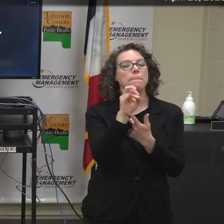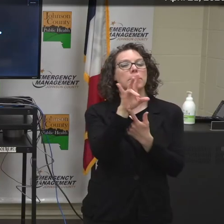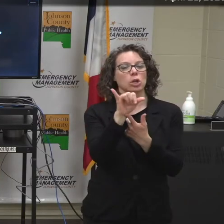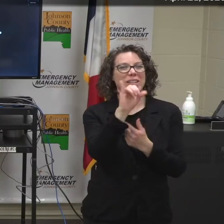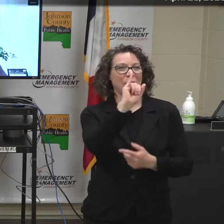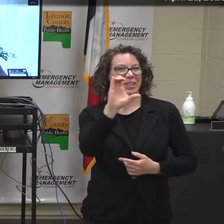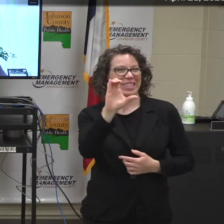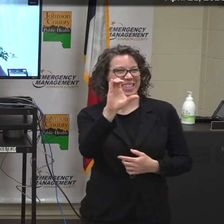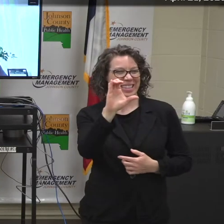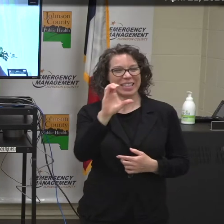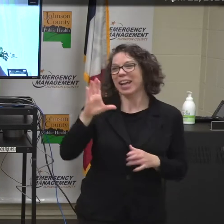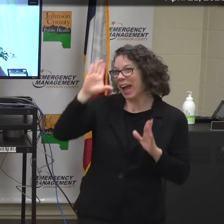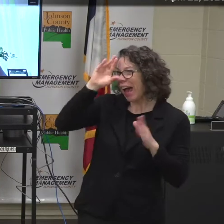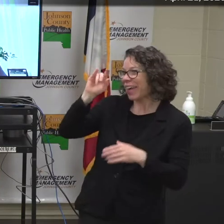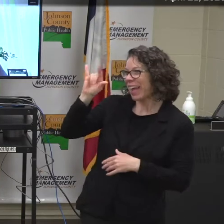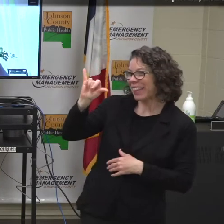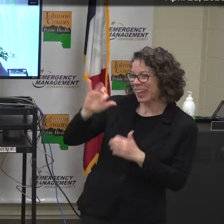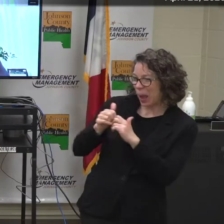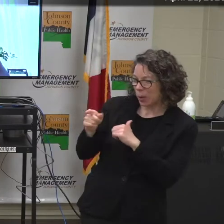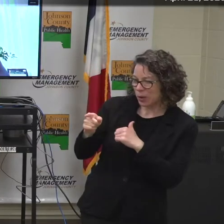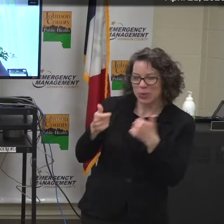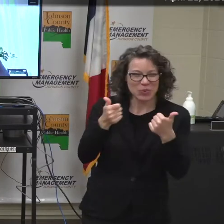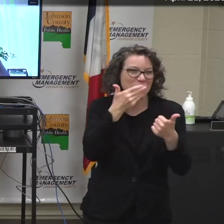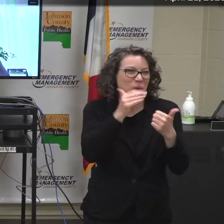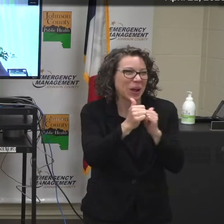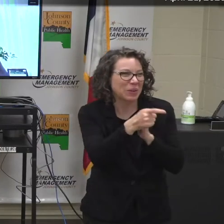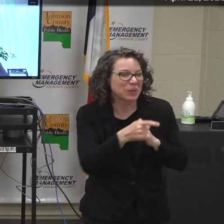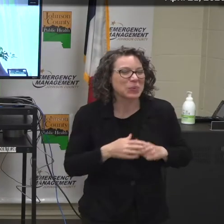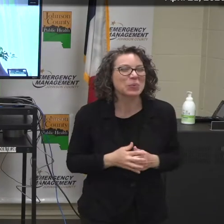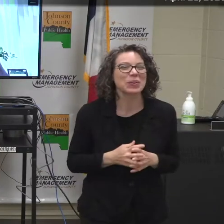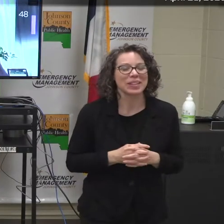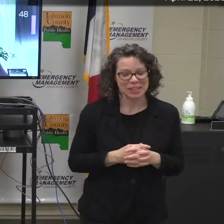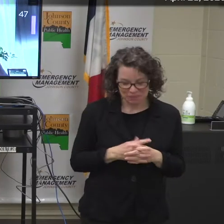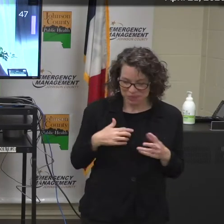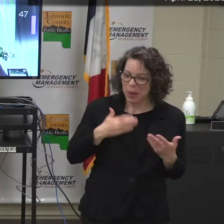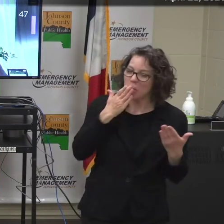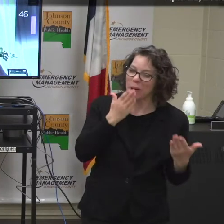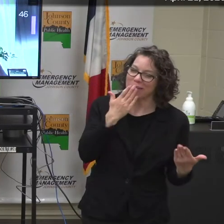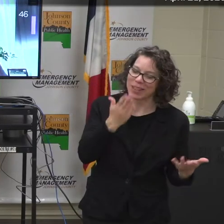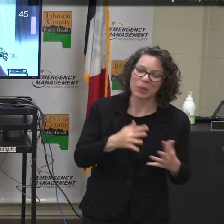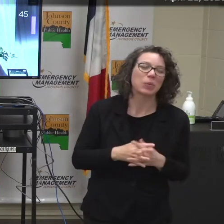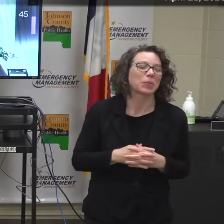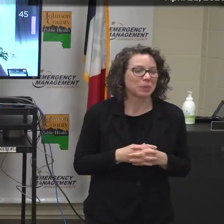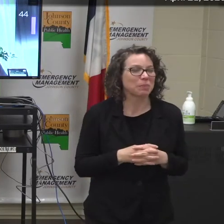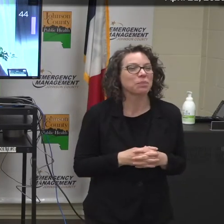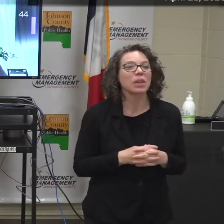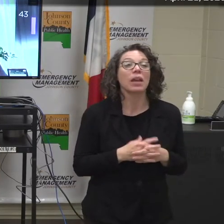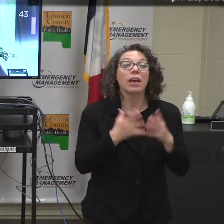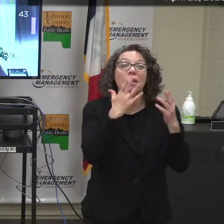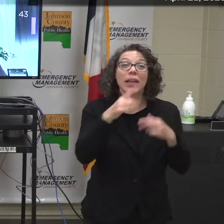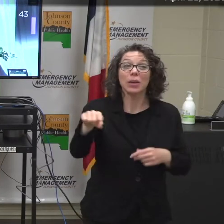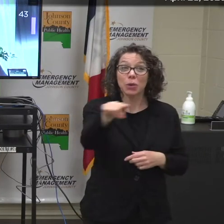Hey, Margaret. Kelly. Hi. How are you? Good. How are you? I'm well. Thank you. Thank you, everybody, for being here,